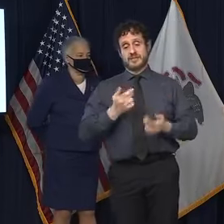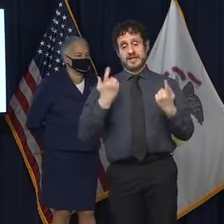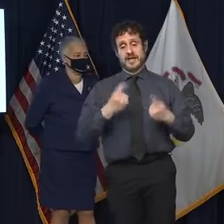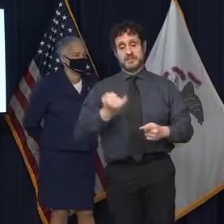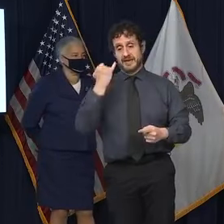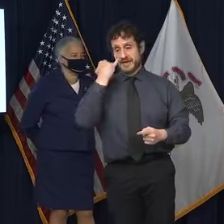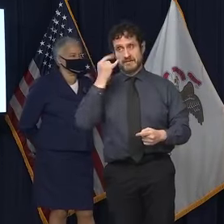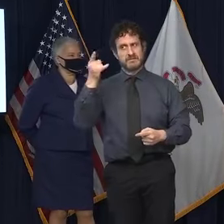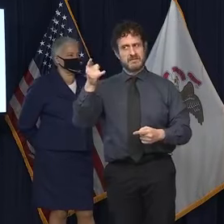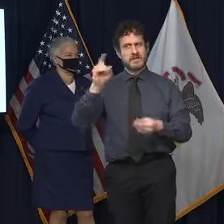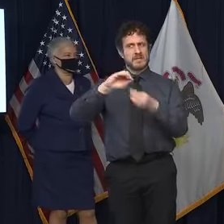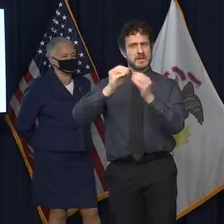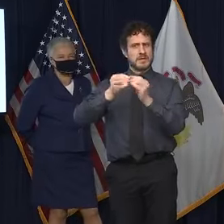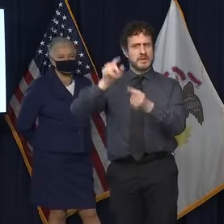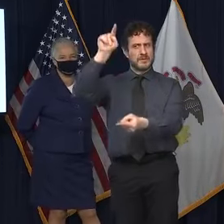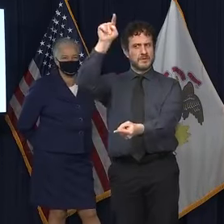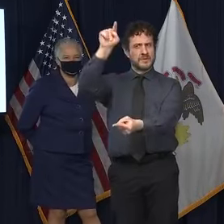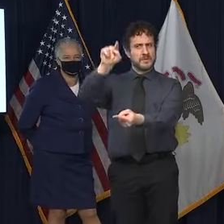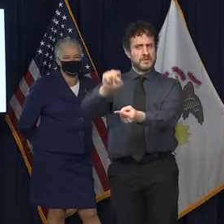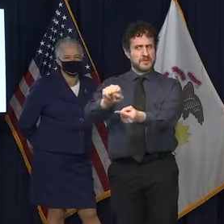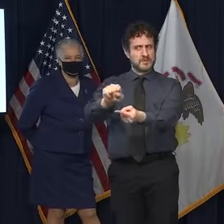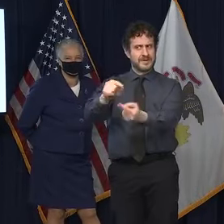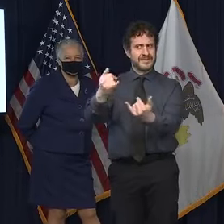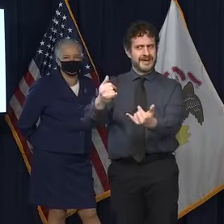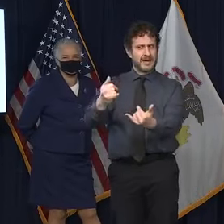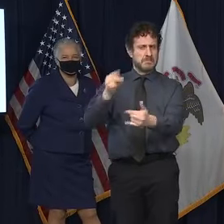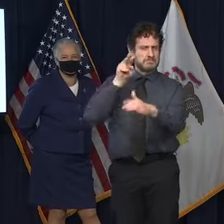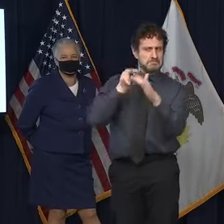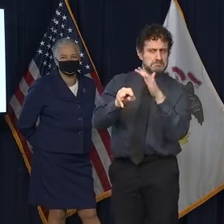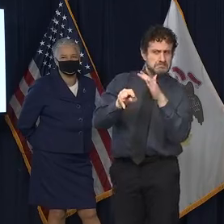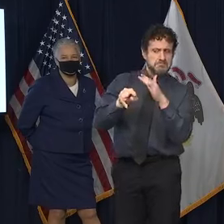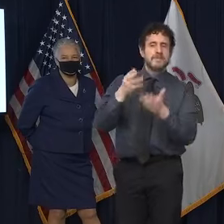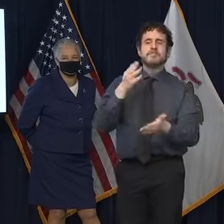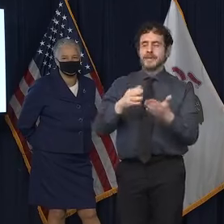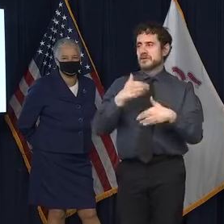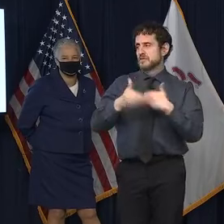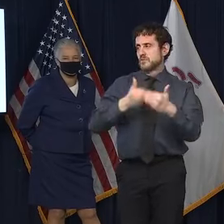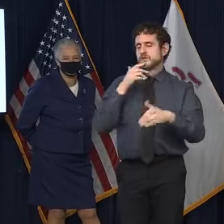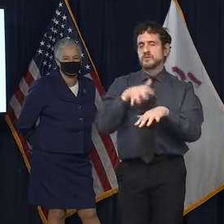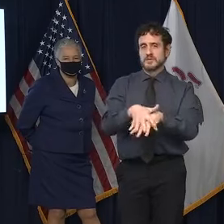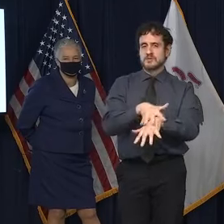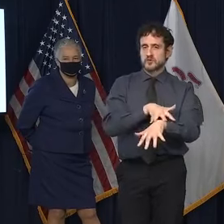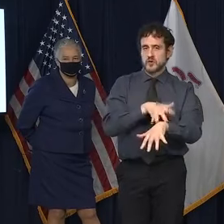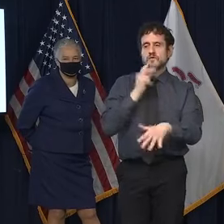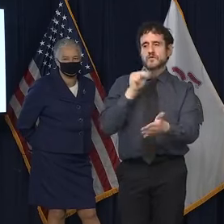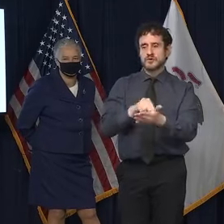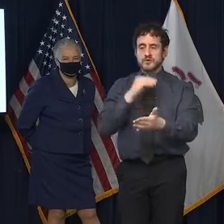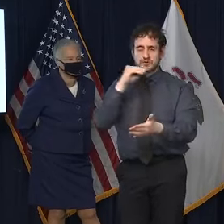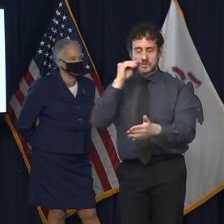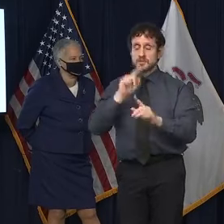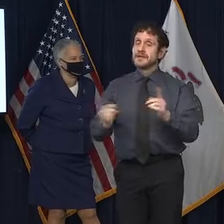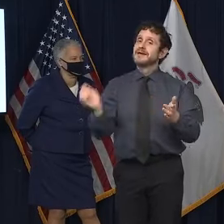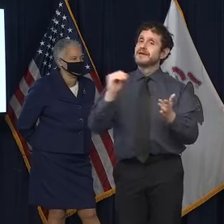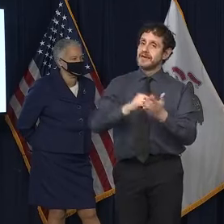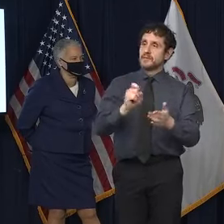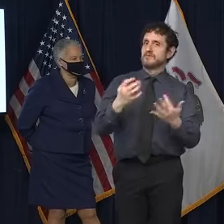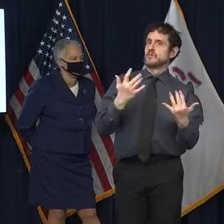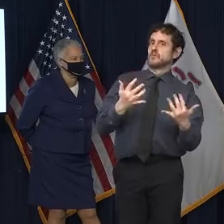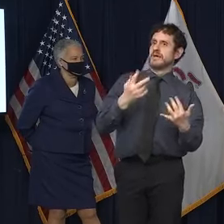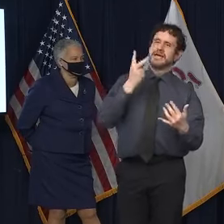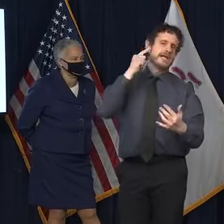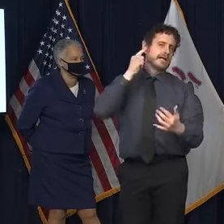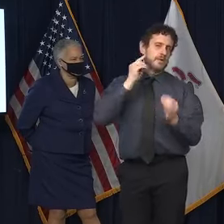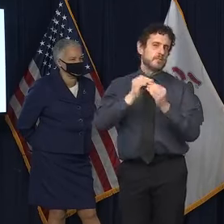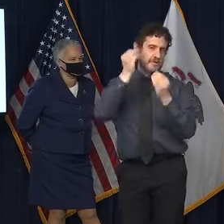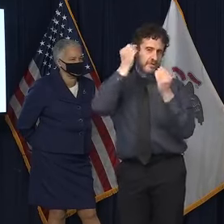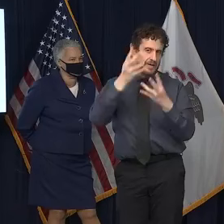with these decreased in allocations, it might slow the process for the skilled nursing facilities. But again, we have to wait for more information